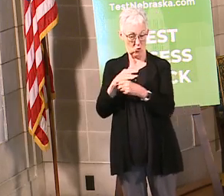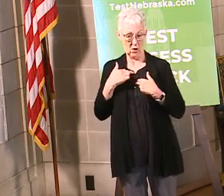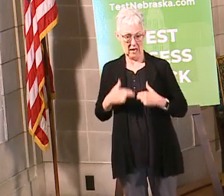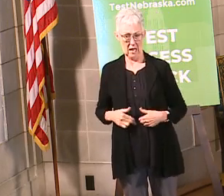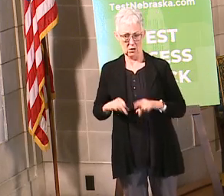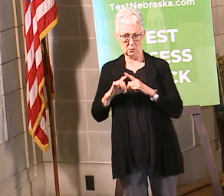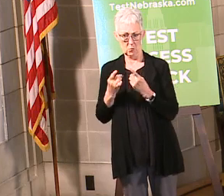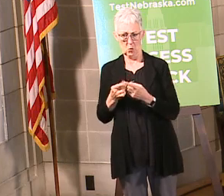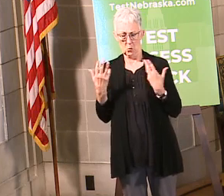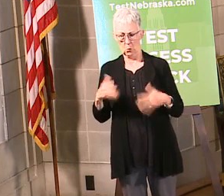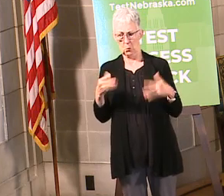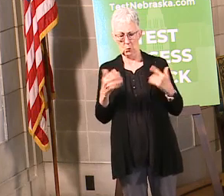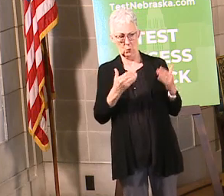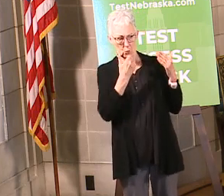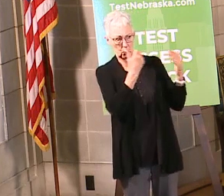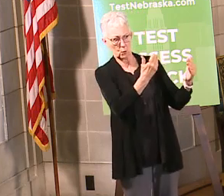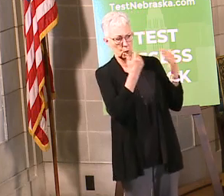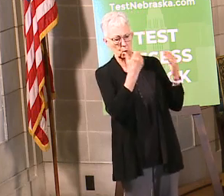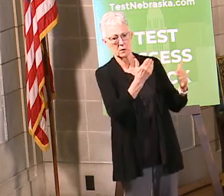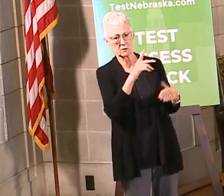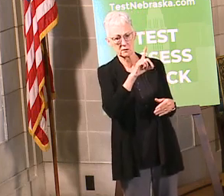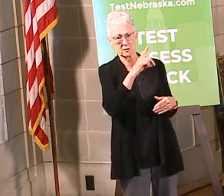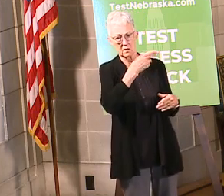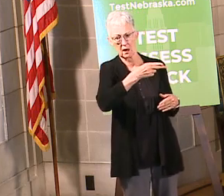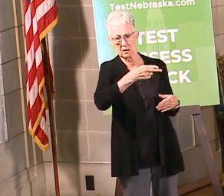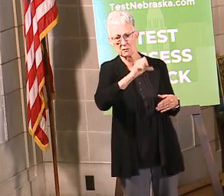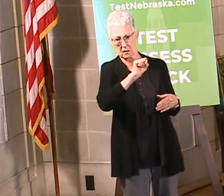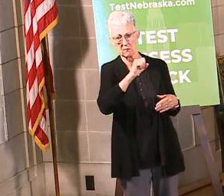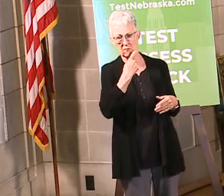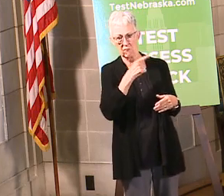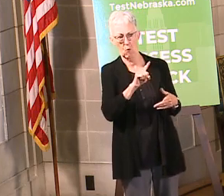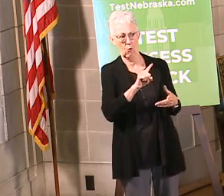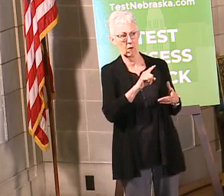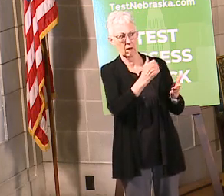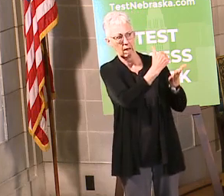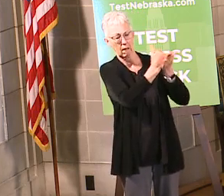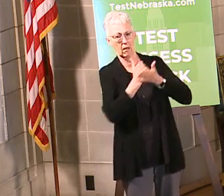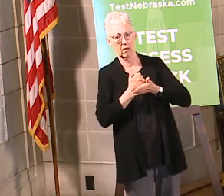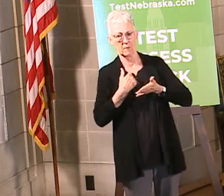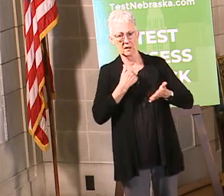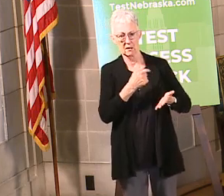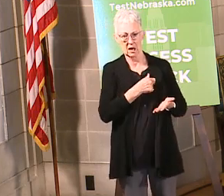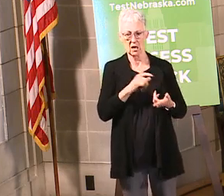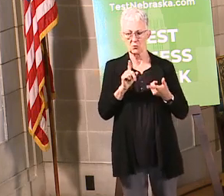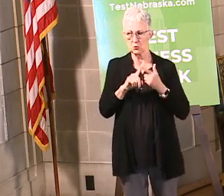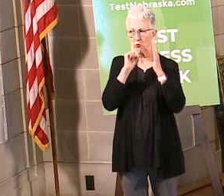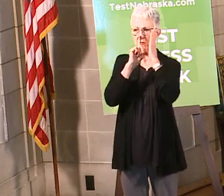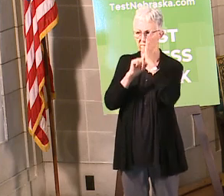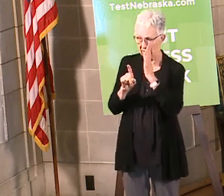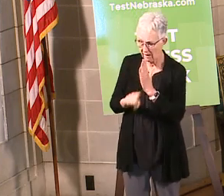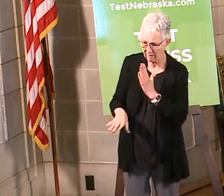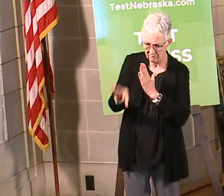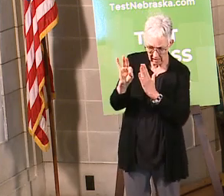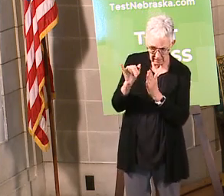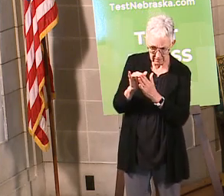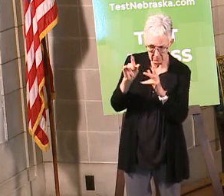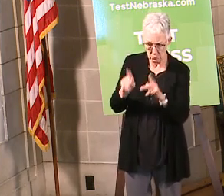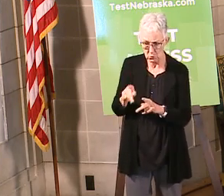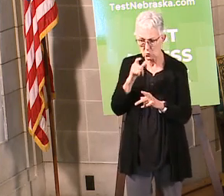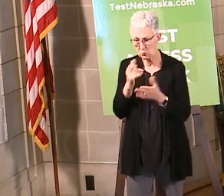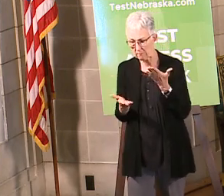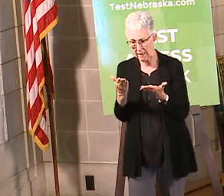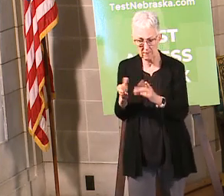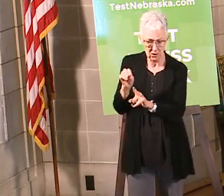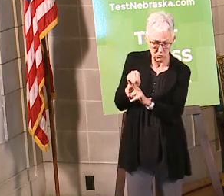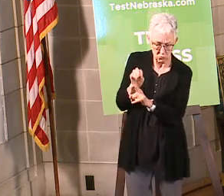contact tracing and, you know, getting that person who's been tested positive to quarantine or to isolate, getting everybody else contacted so they can start